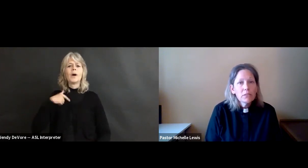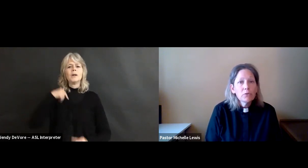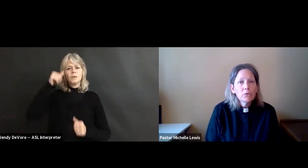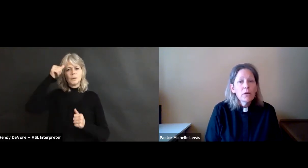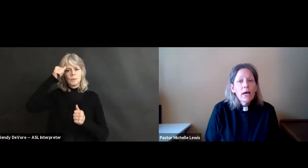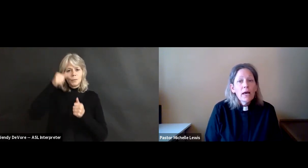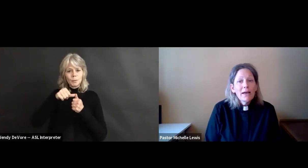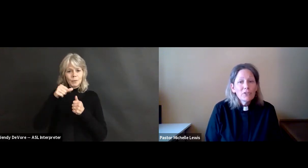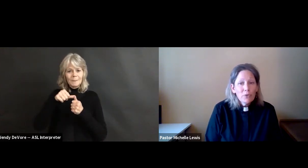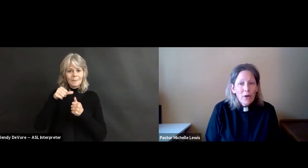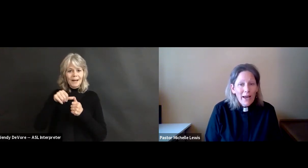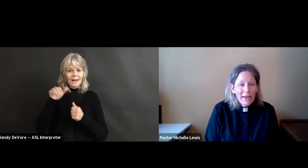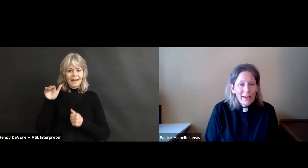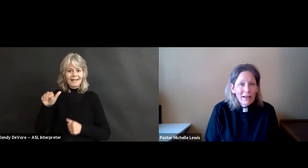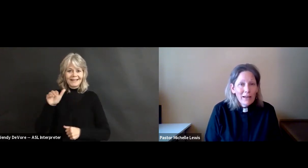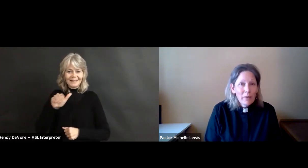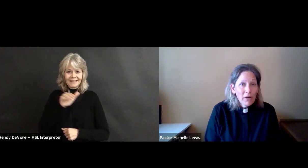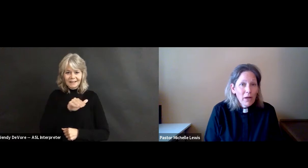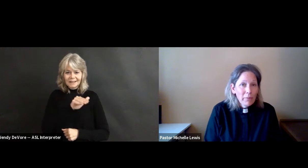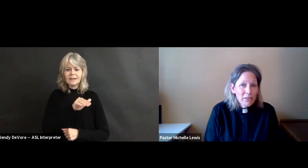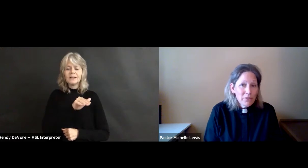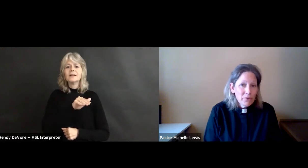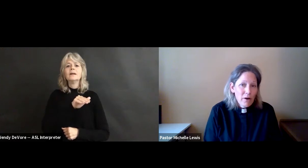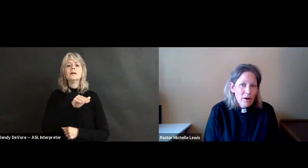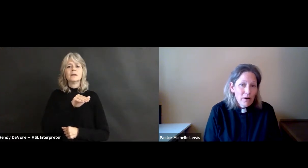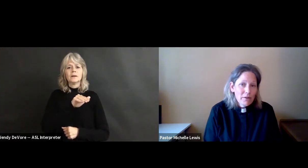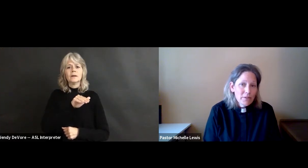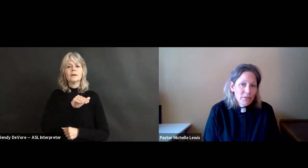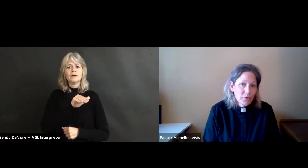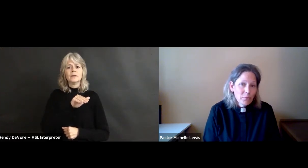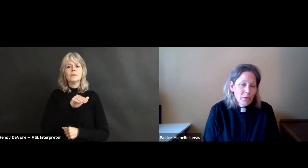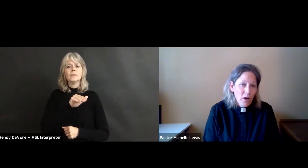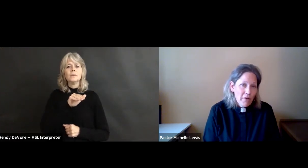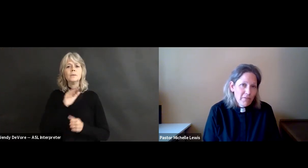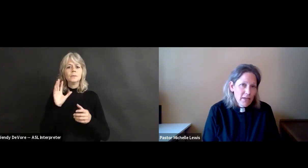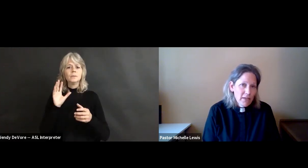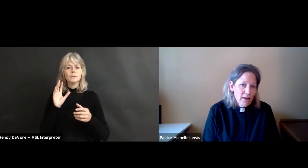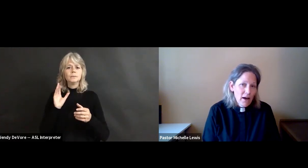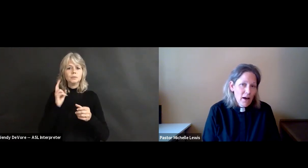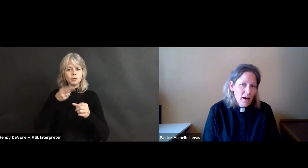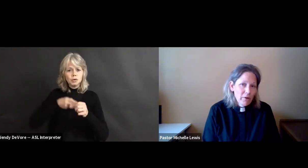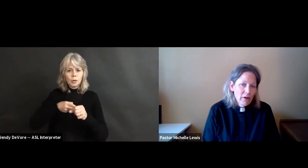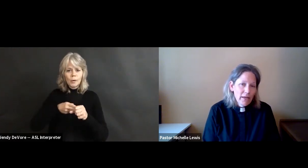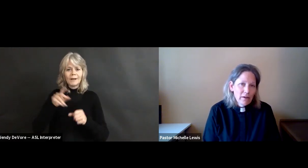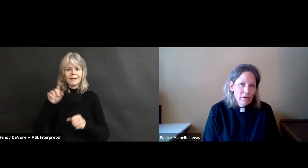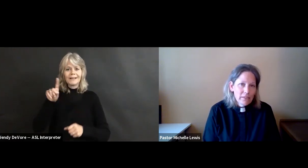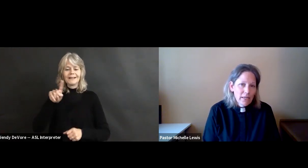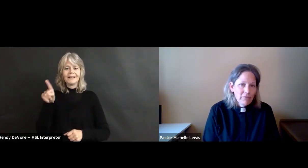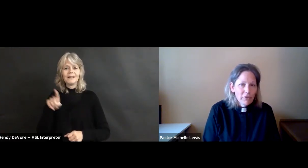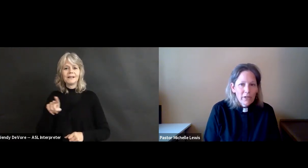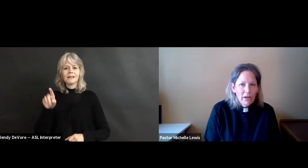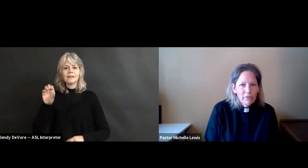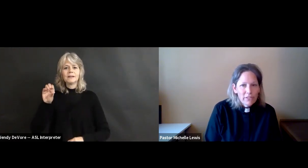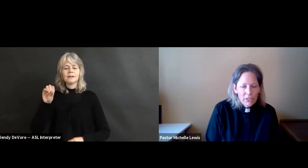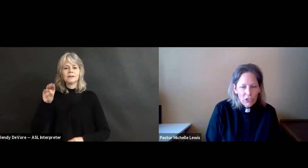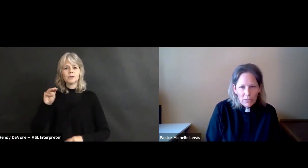try coming to our Zoom coffee hour and our time for conversation.